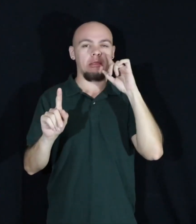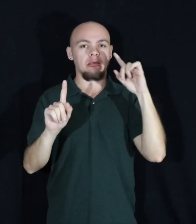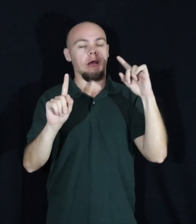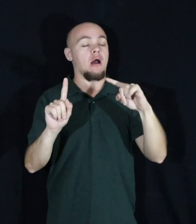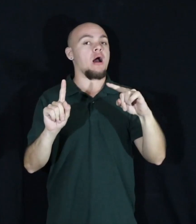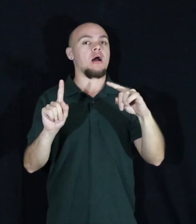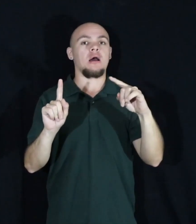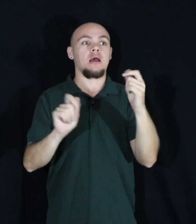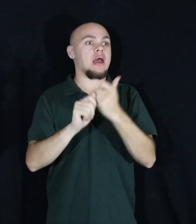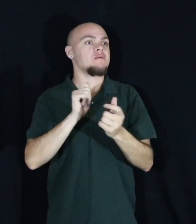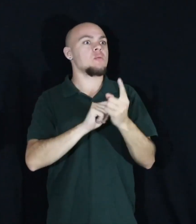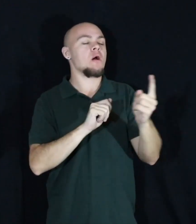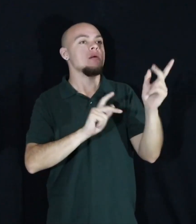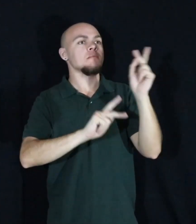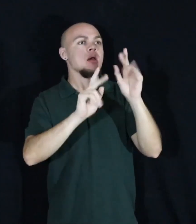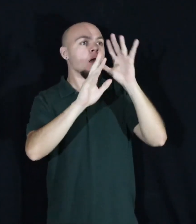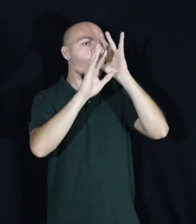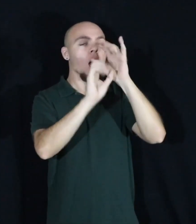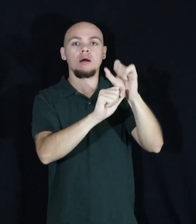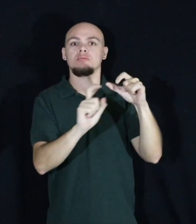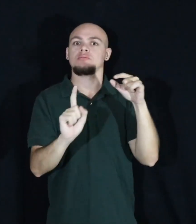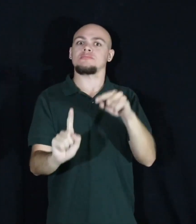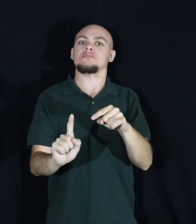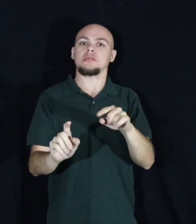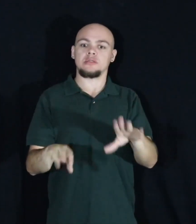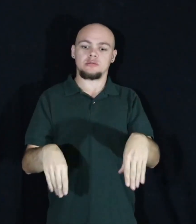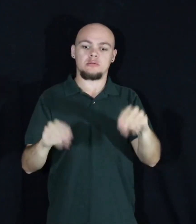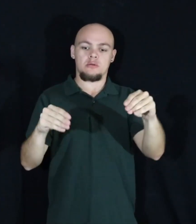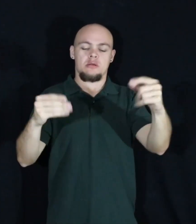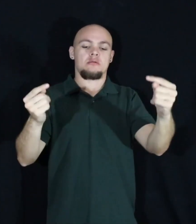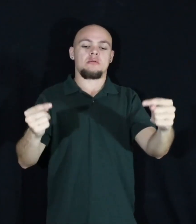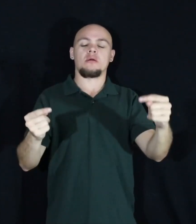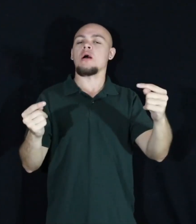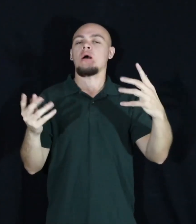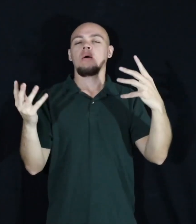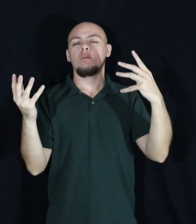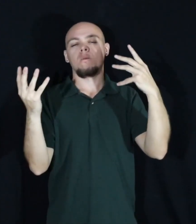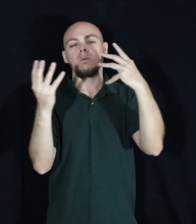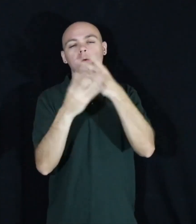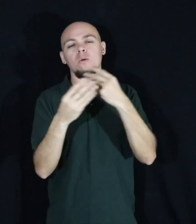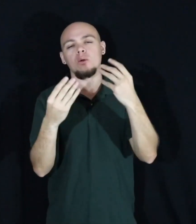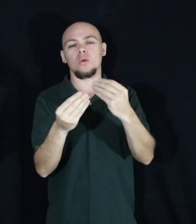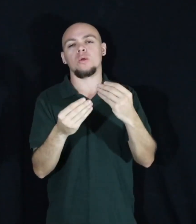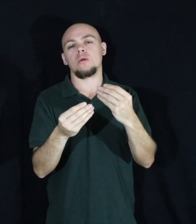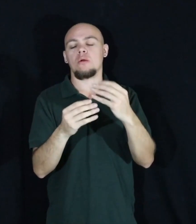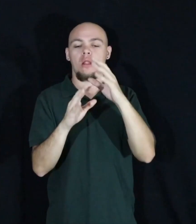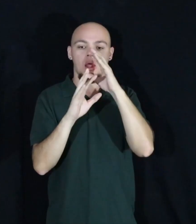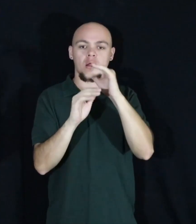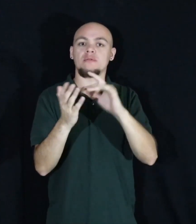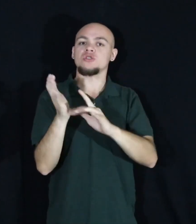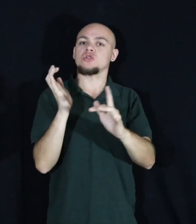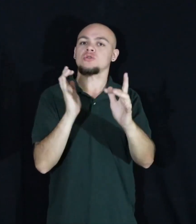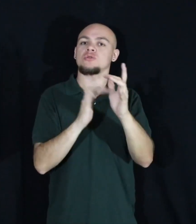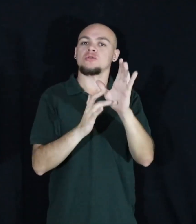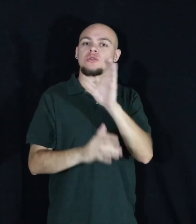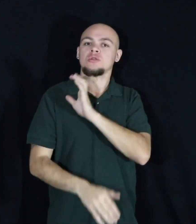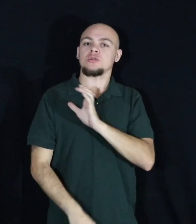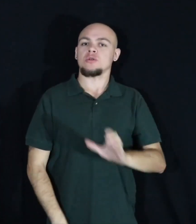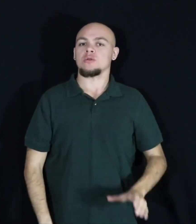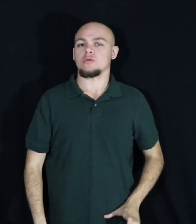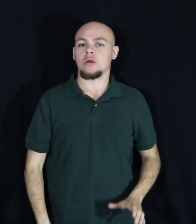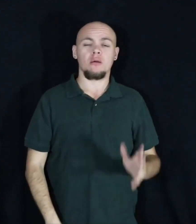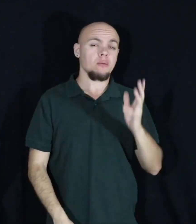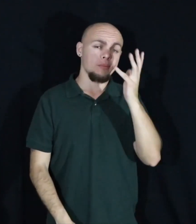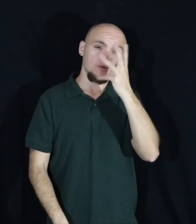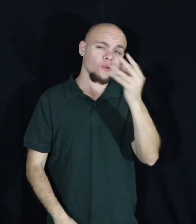everybody else would think would be a total masterpiece. It was a beautiful Conte drawing of Jesus Christ. I mean, really